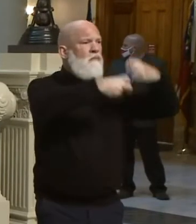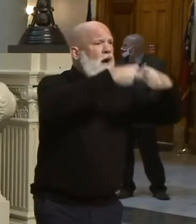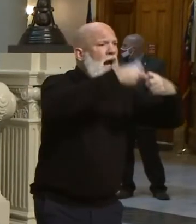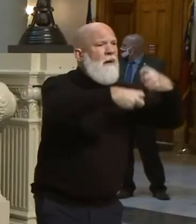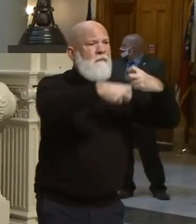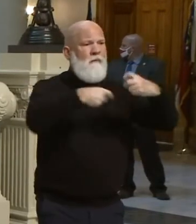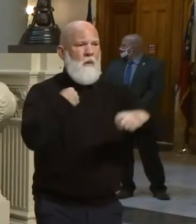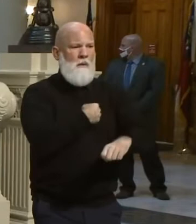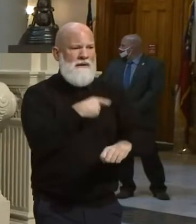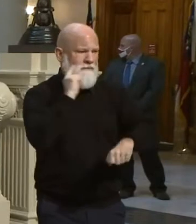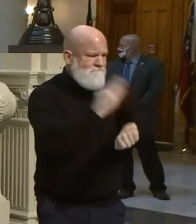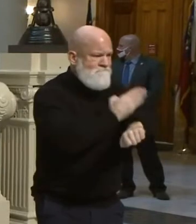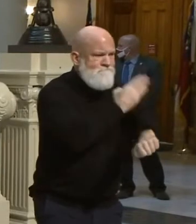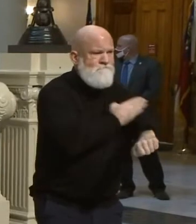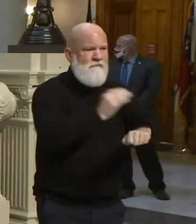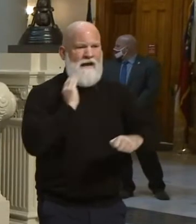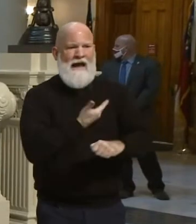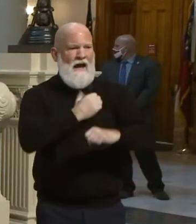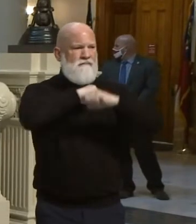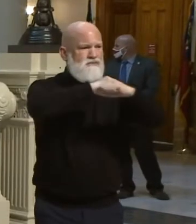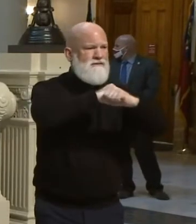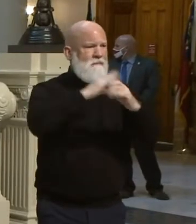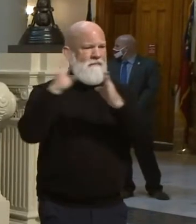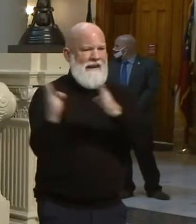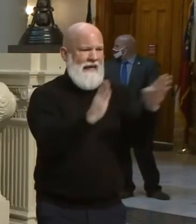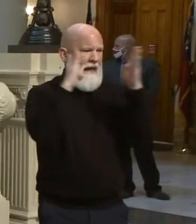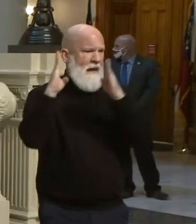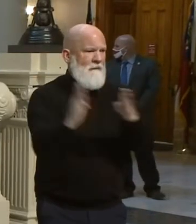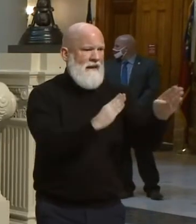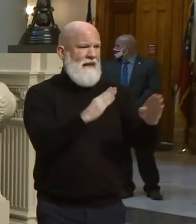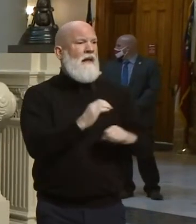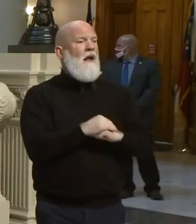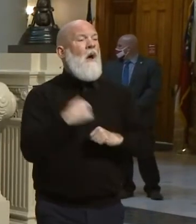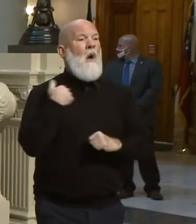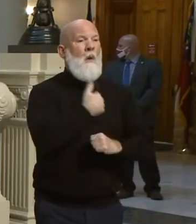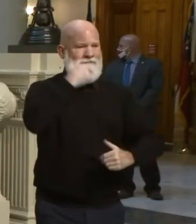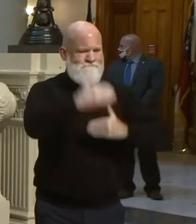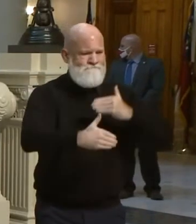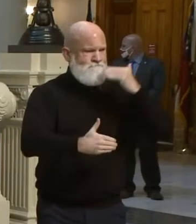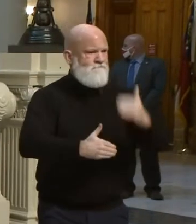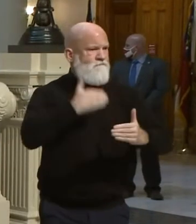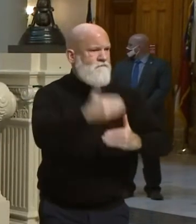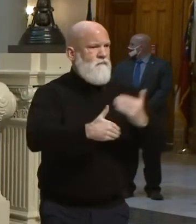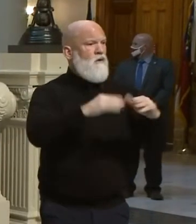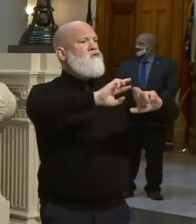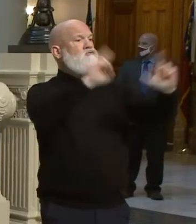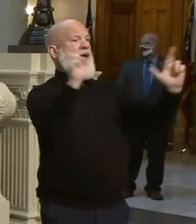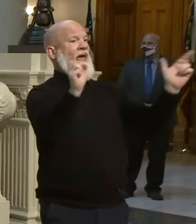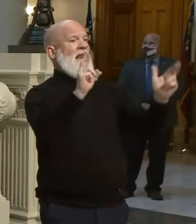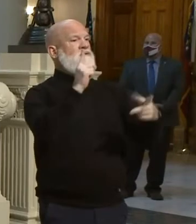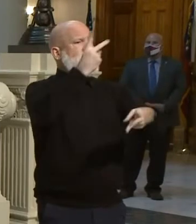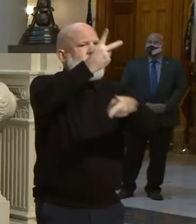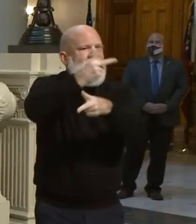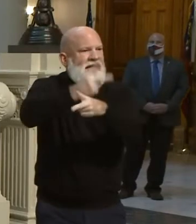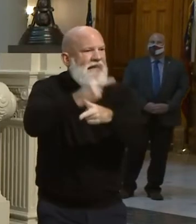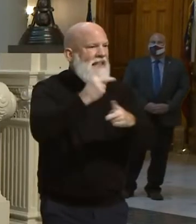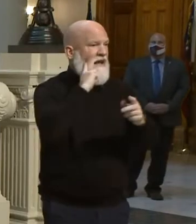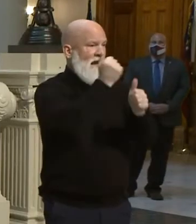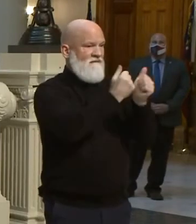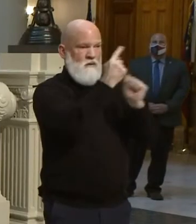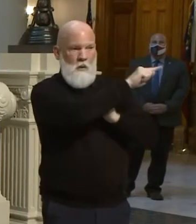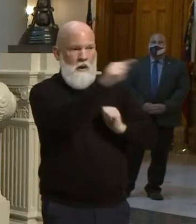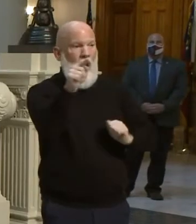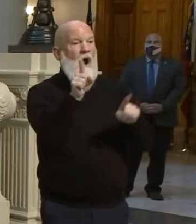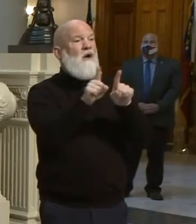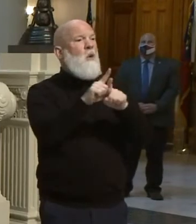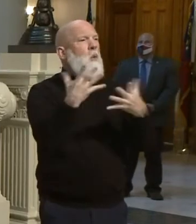a continuous basis. We're well-postured and well-prepared to handle anything that may come in our direction